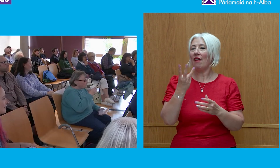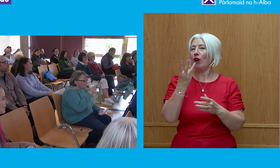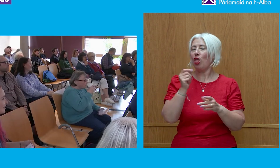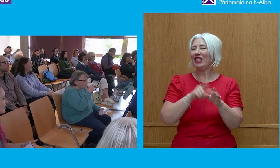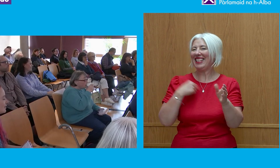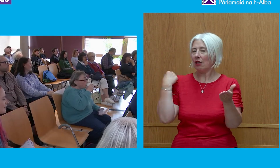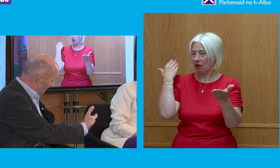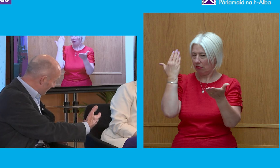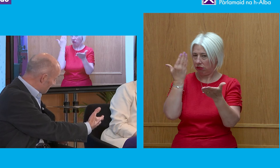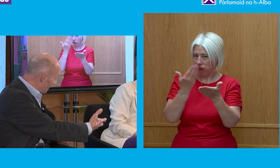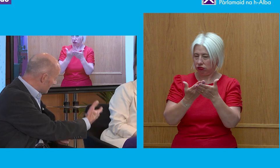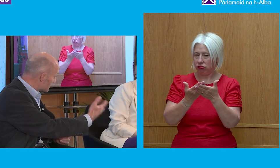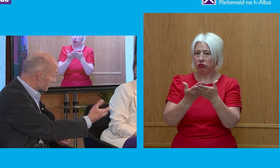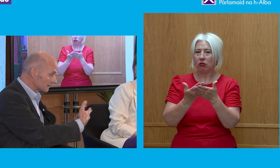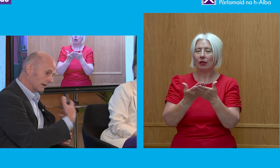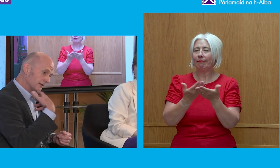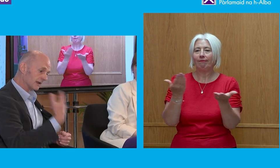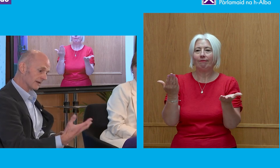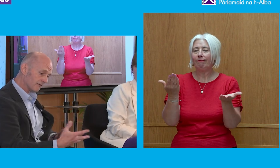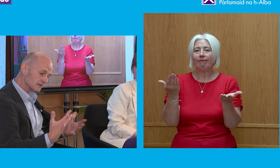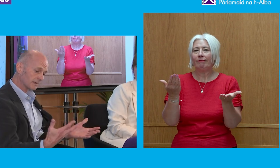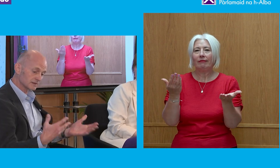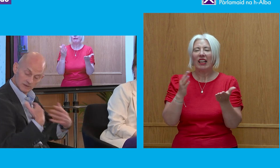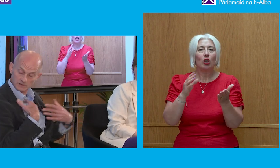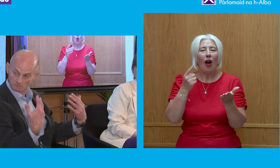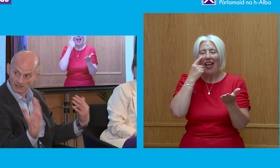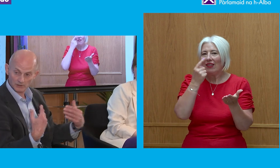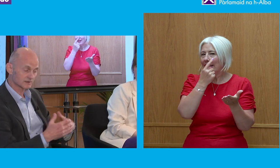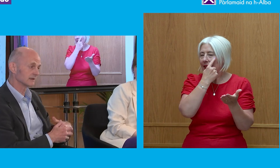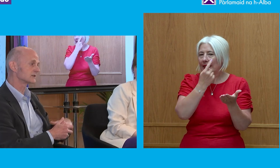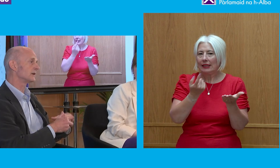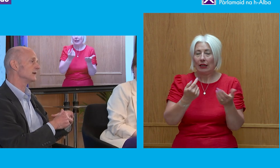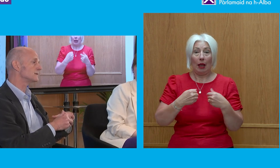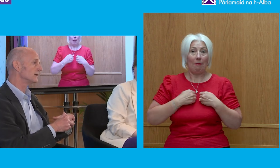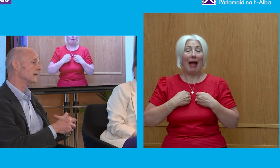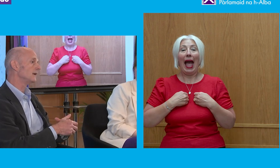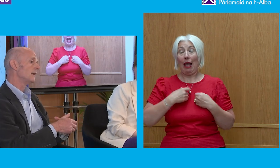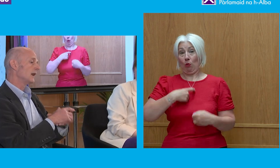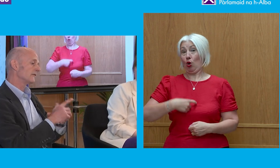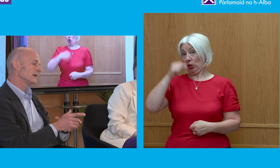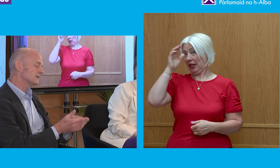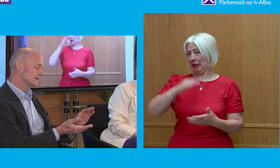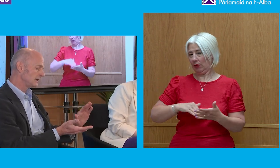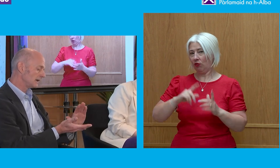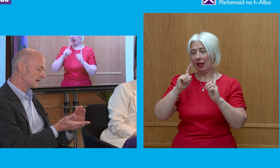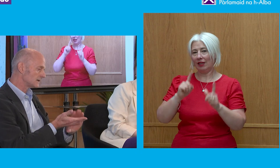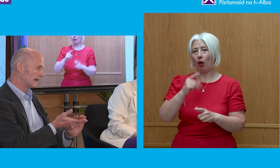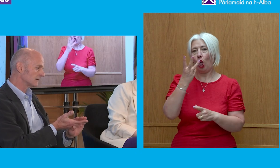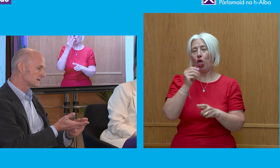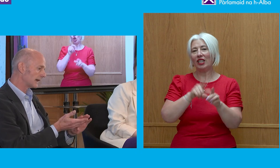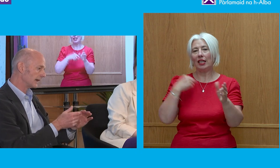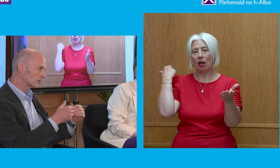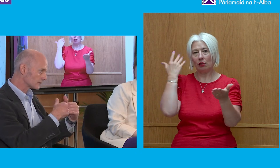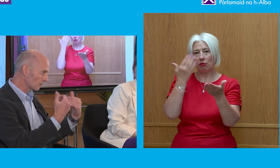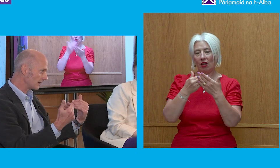I don't have the evidence, I don't have an evidence base, this is my personal experience, but over those 30 years,